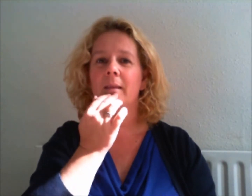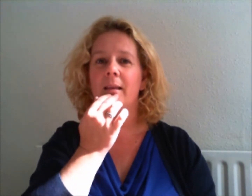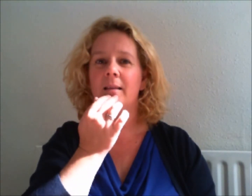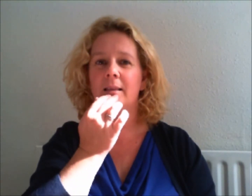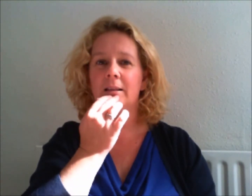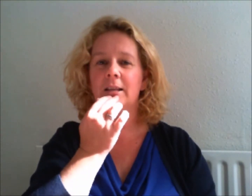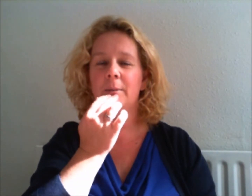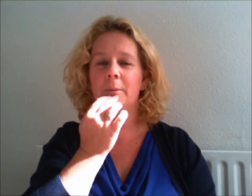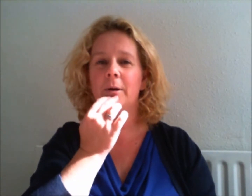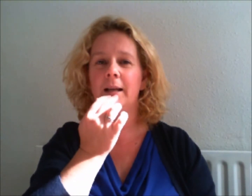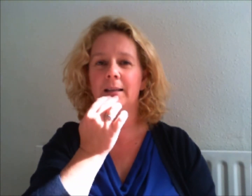The chin point.